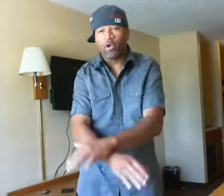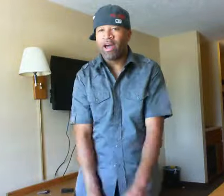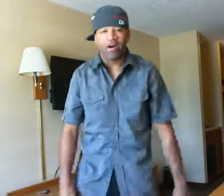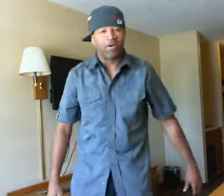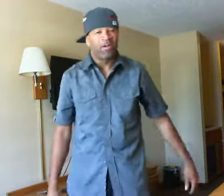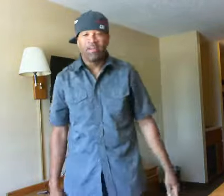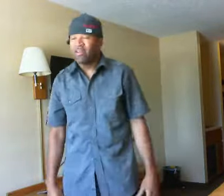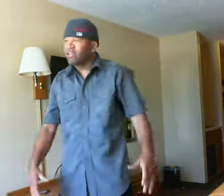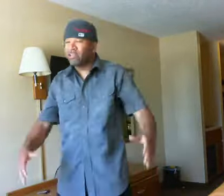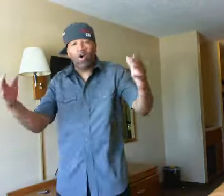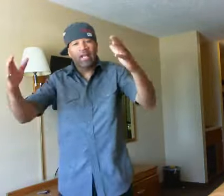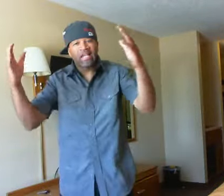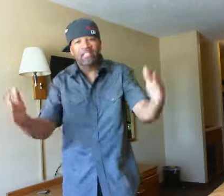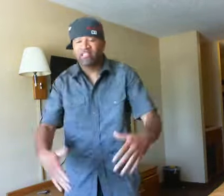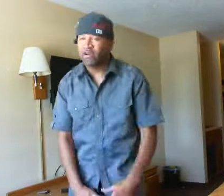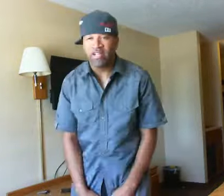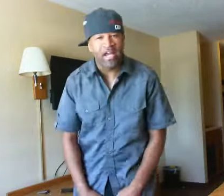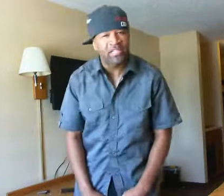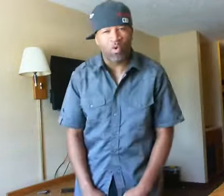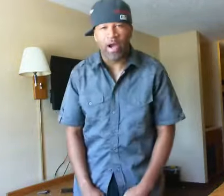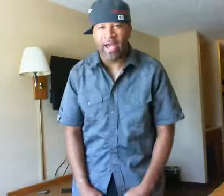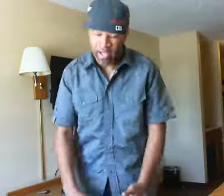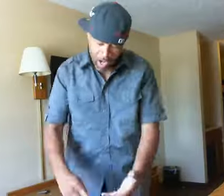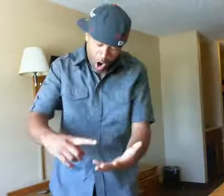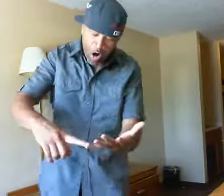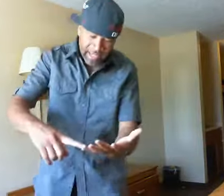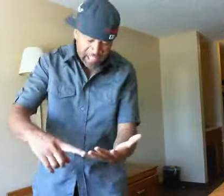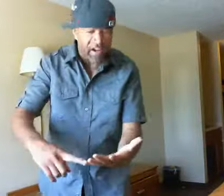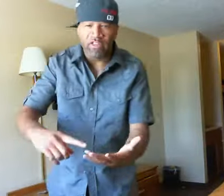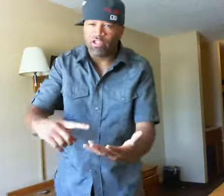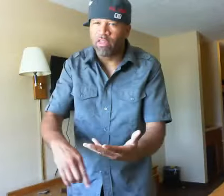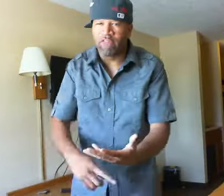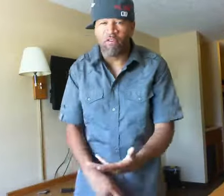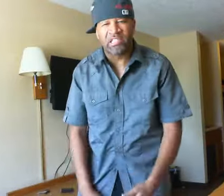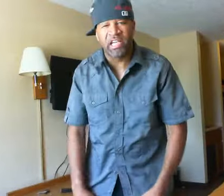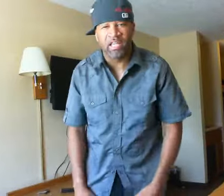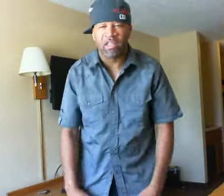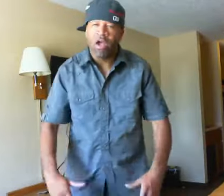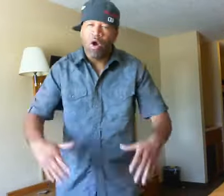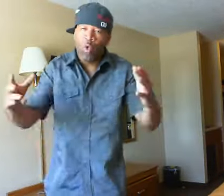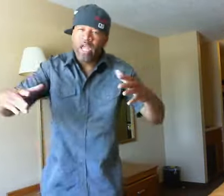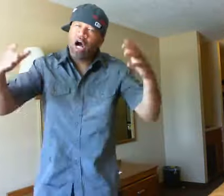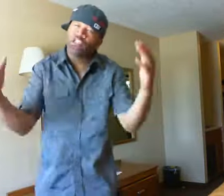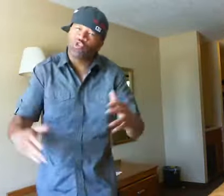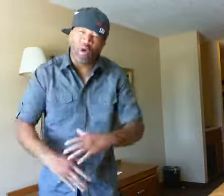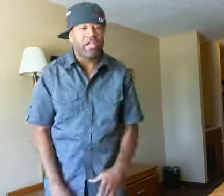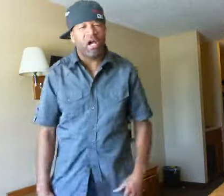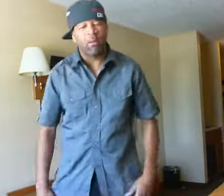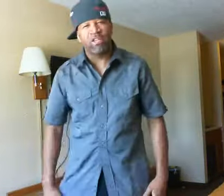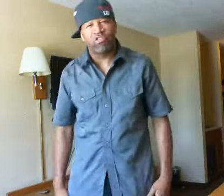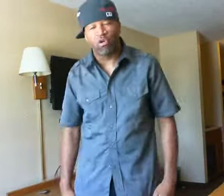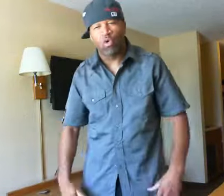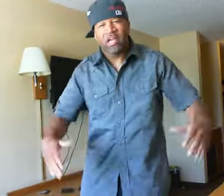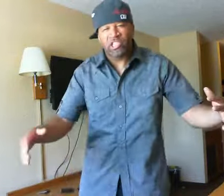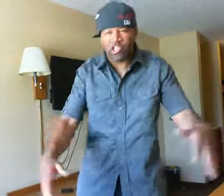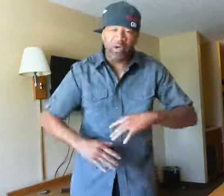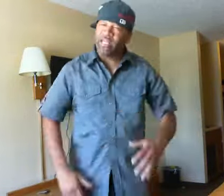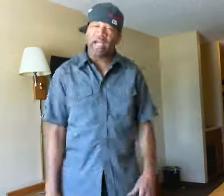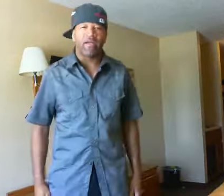down. Yo, left the 30 days away, August 7th through the 14th, we are straight coming through, Street Kingdom,